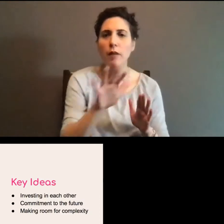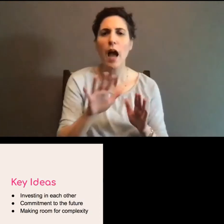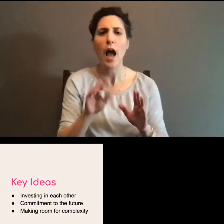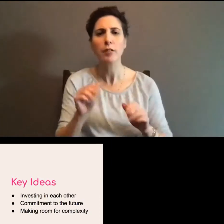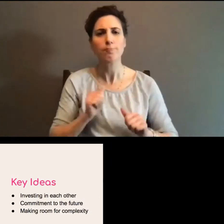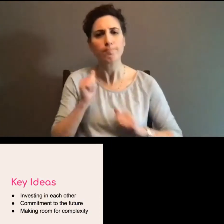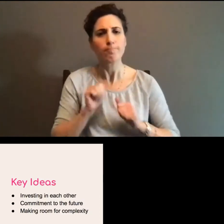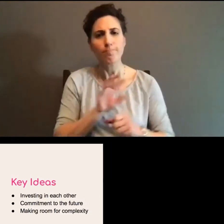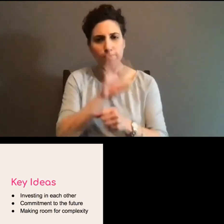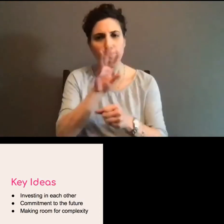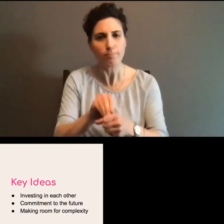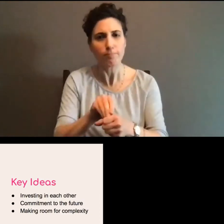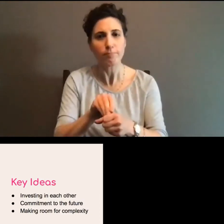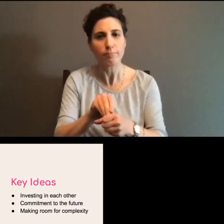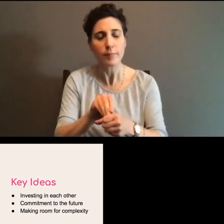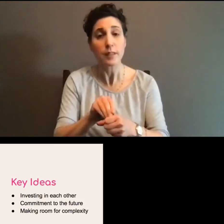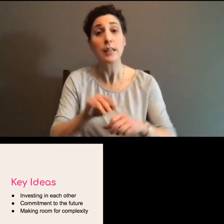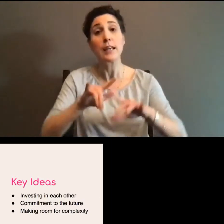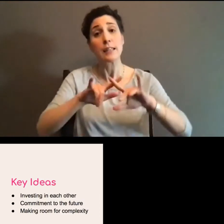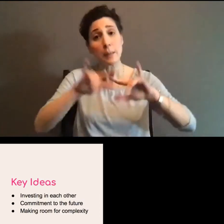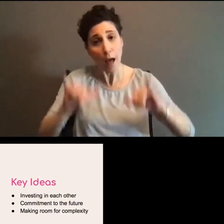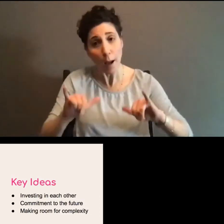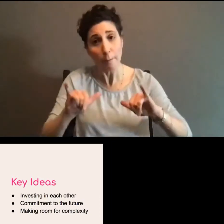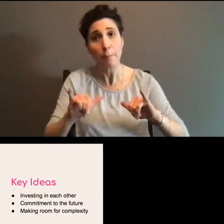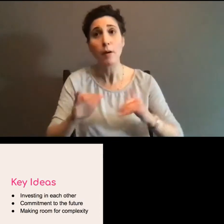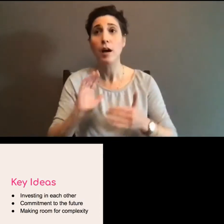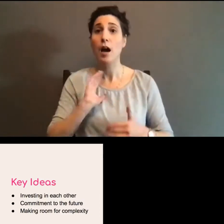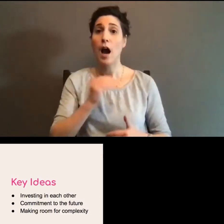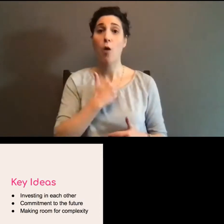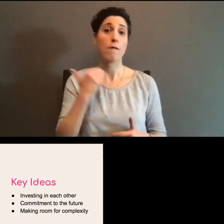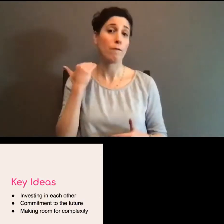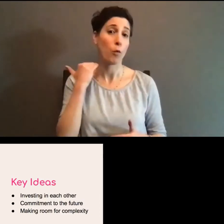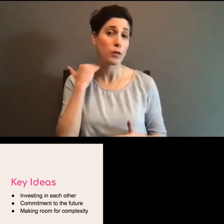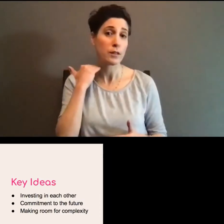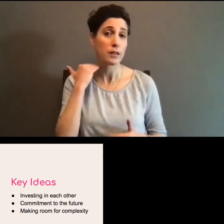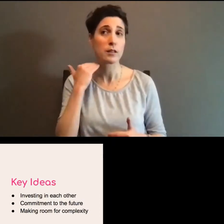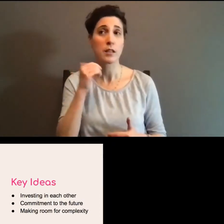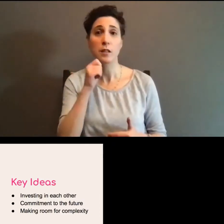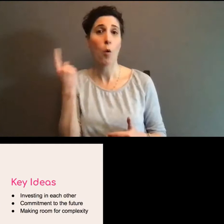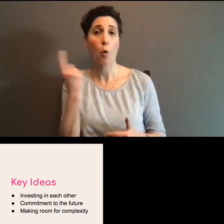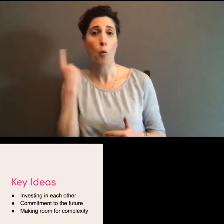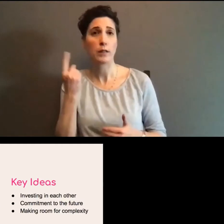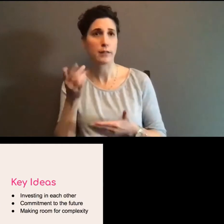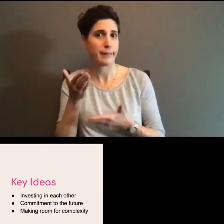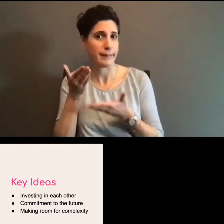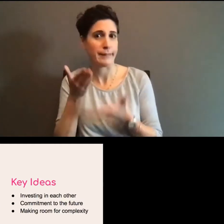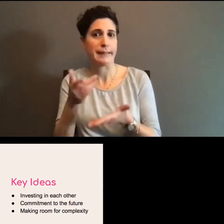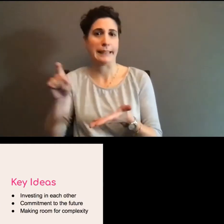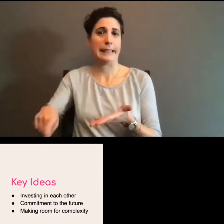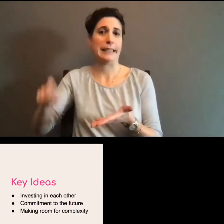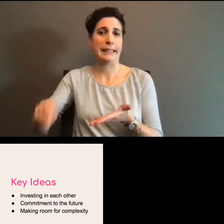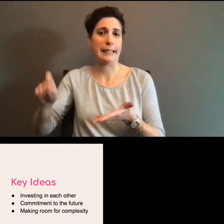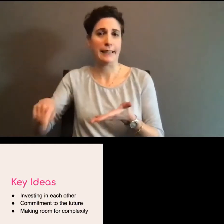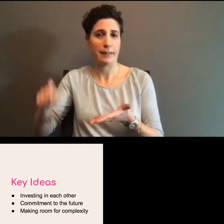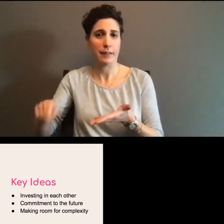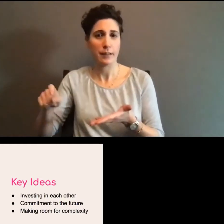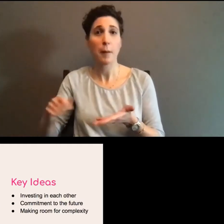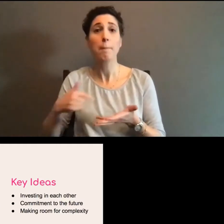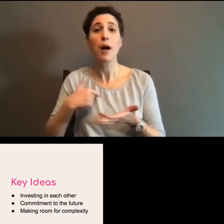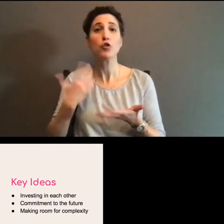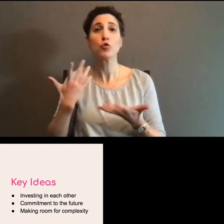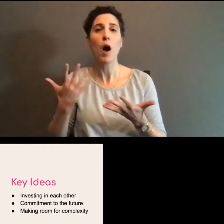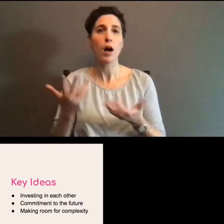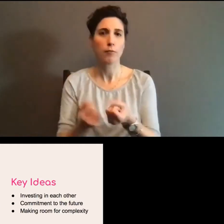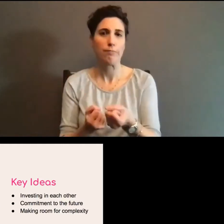while also understanding that sometimes our voices are not necessarily required as much as, uh, it's there to advocate and